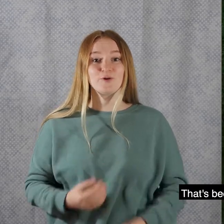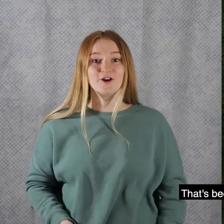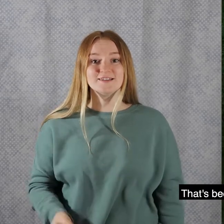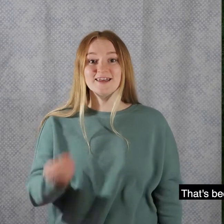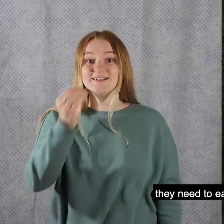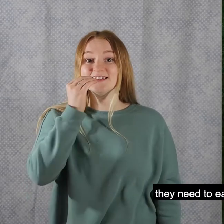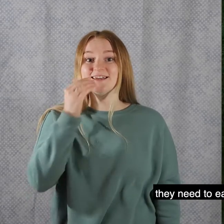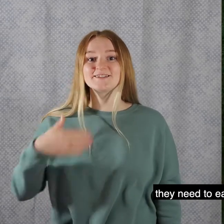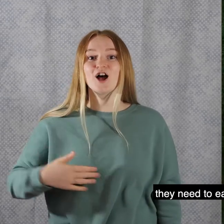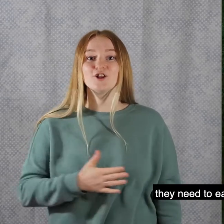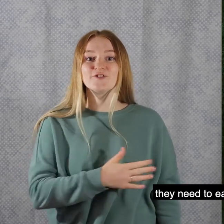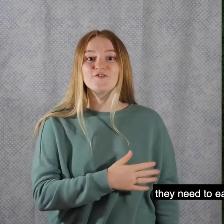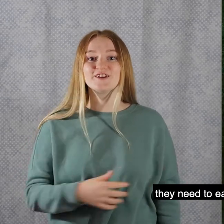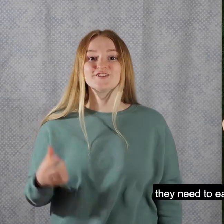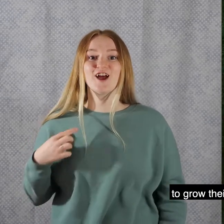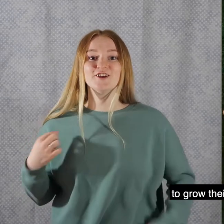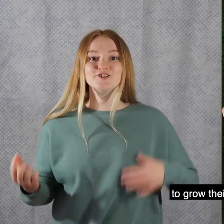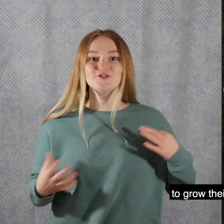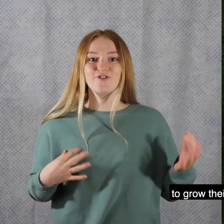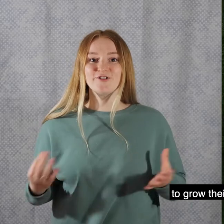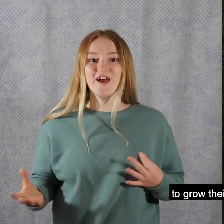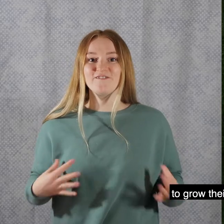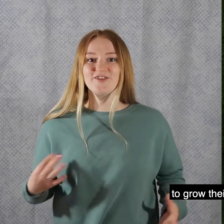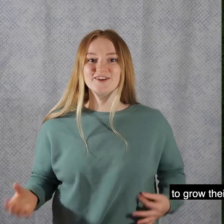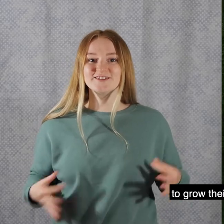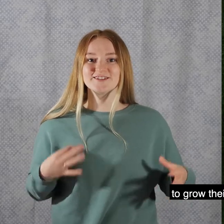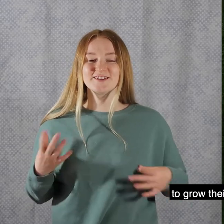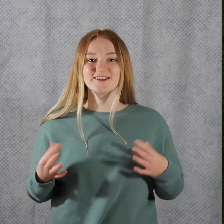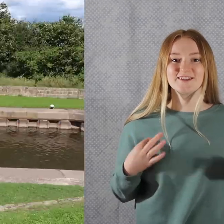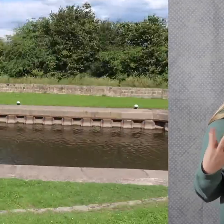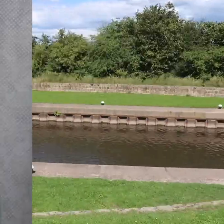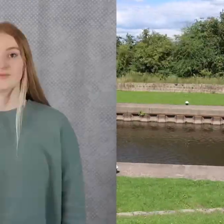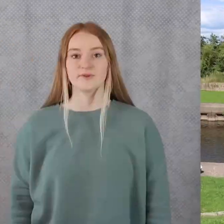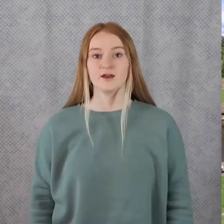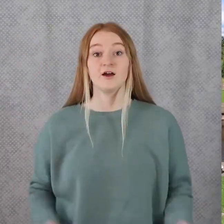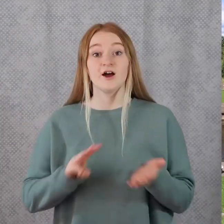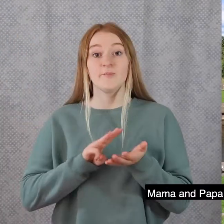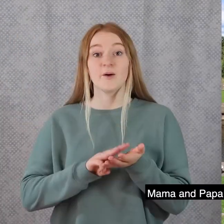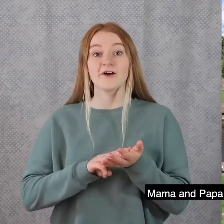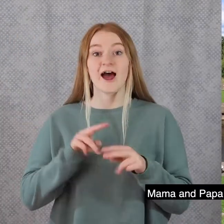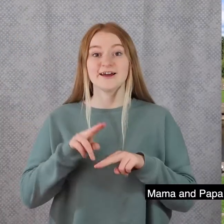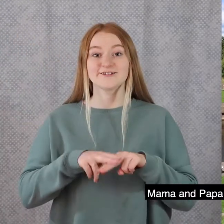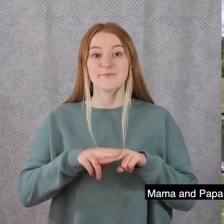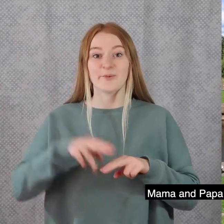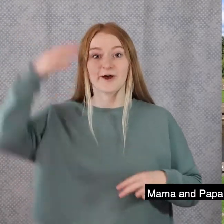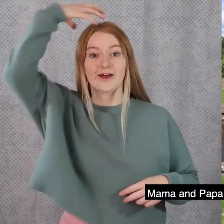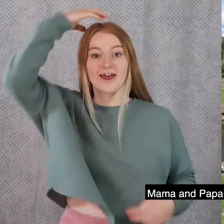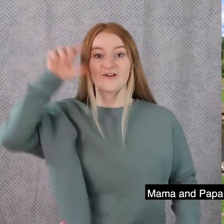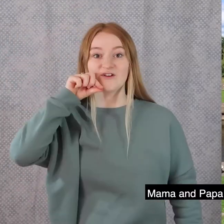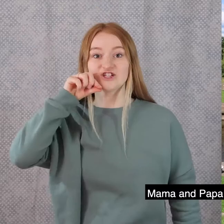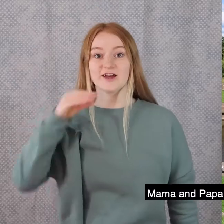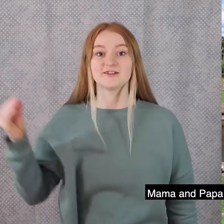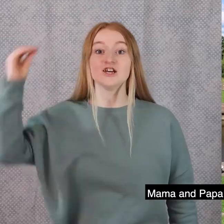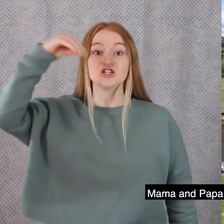That's because they need to eat a lot of fish to grow their feathers. Mama and Papa